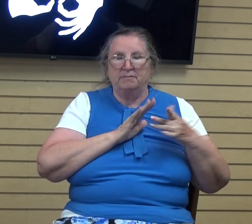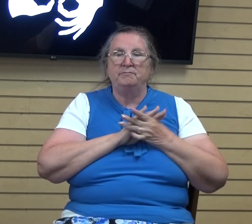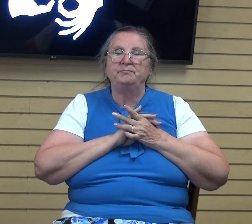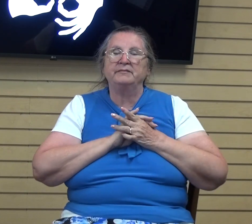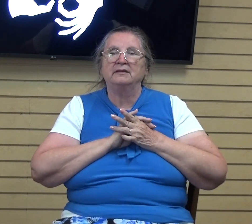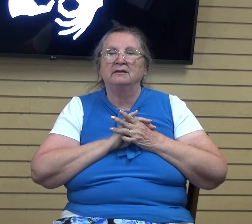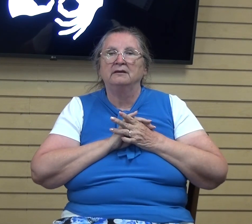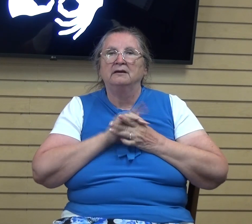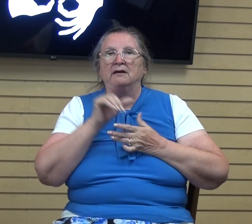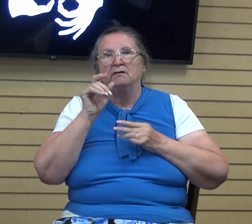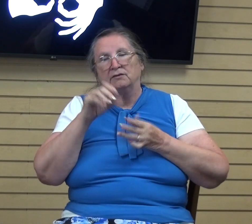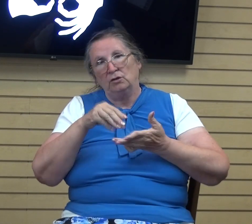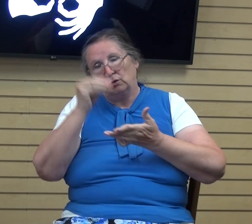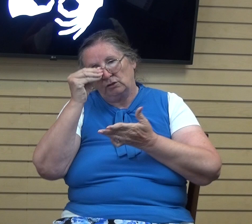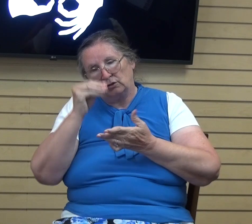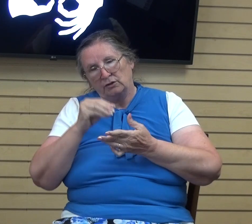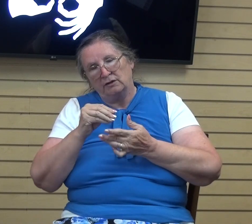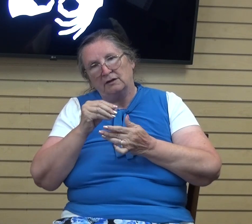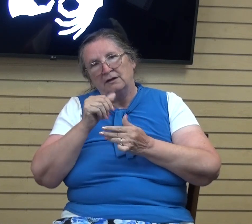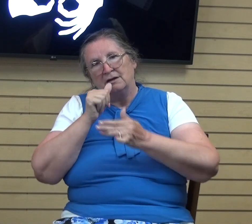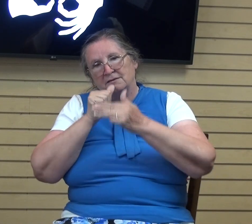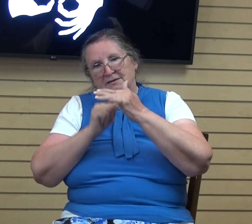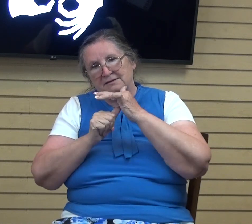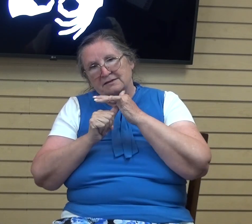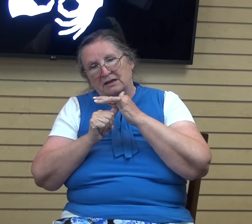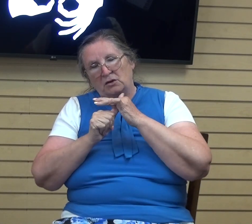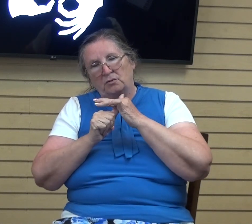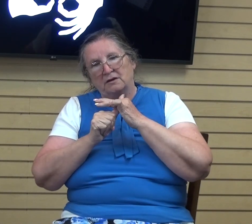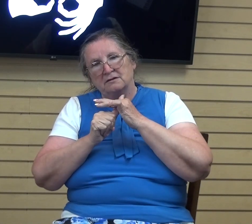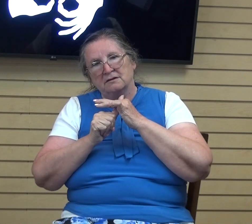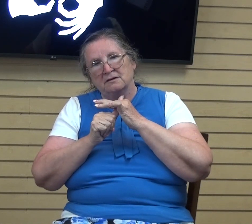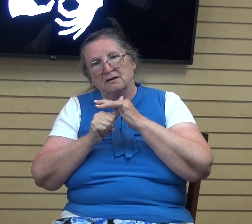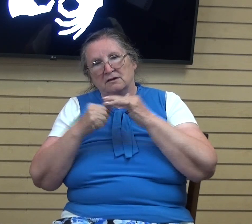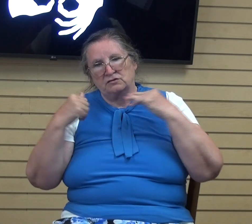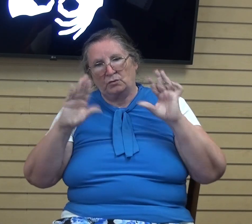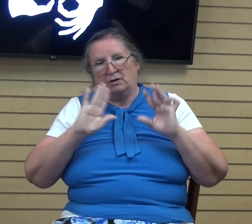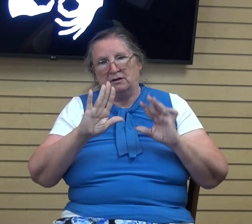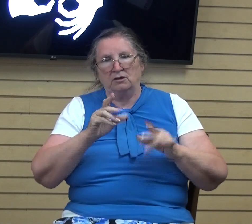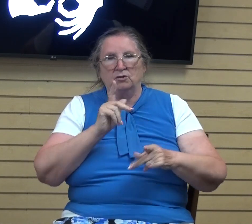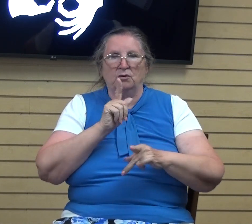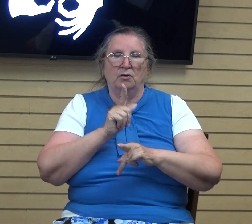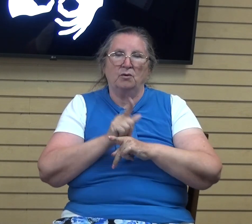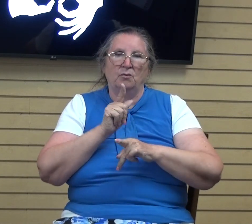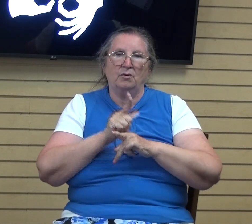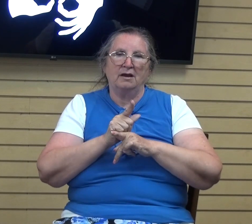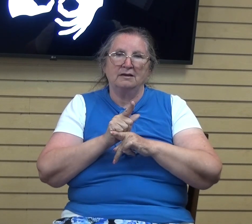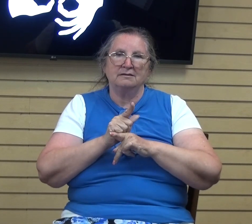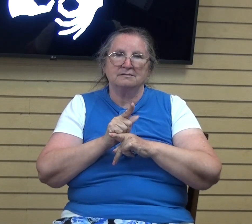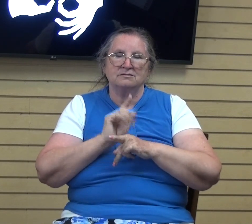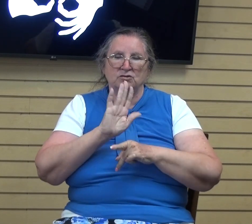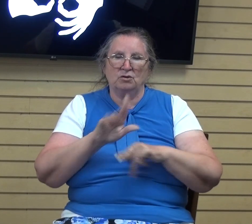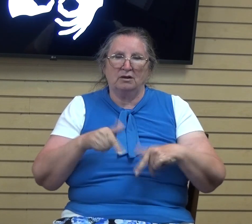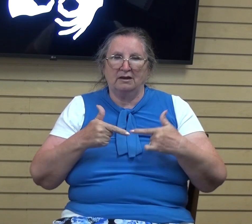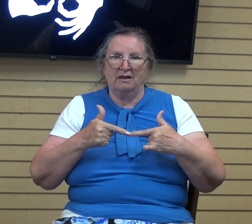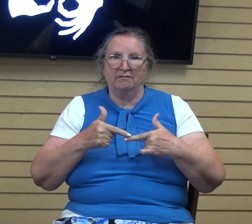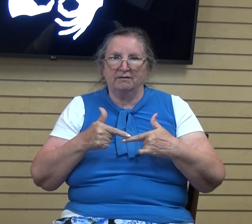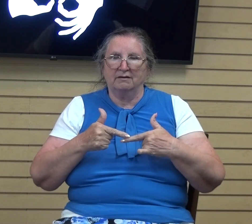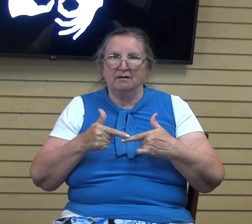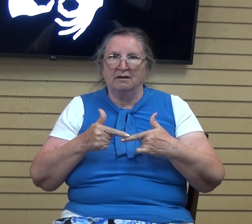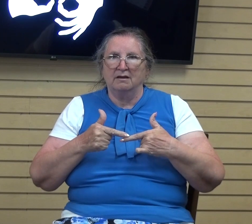have you learned the secret of surrendering your rights to your life or becoming still in God's present and trusting him? If you can do